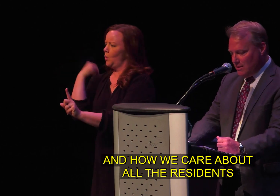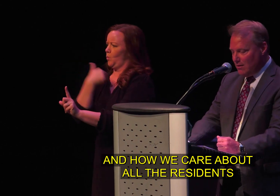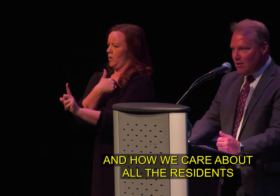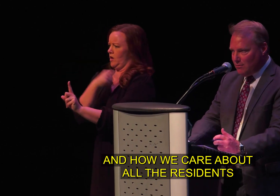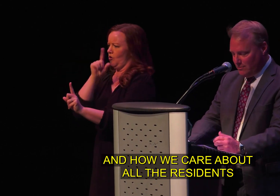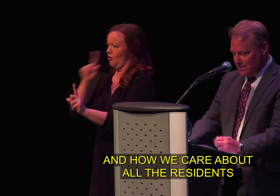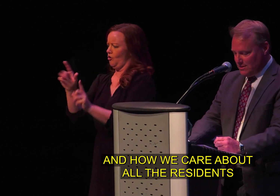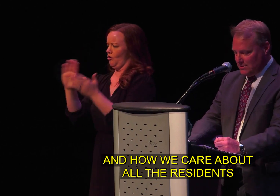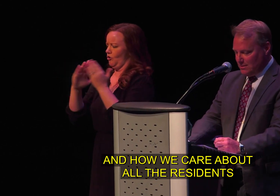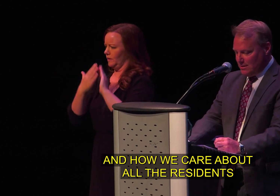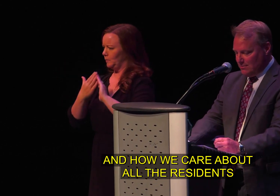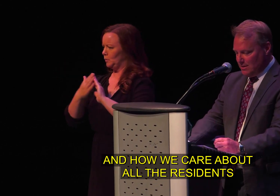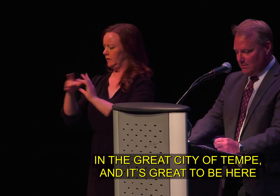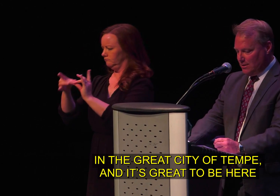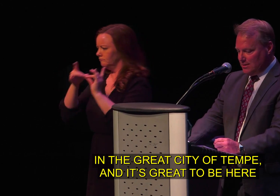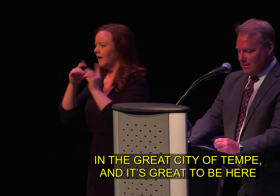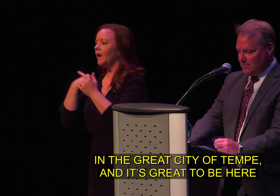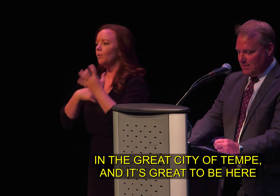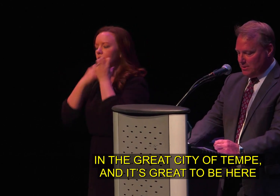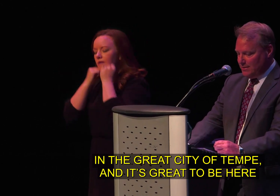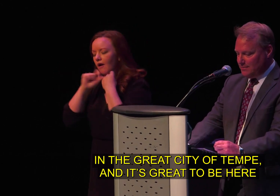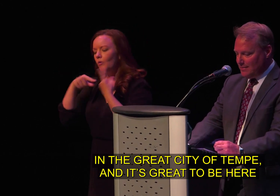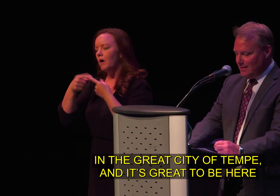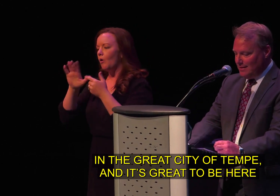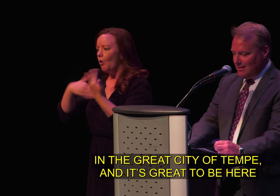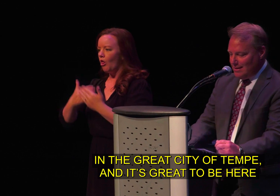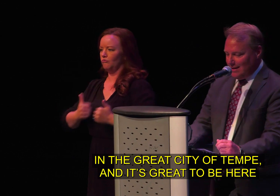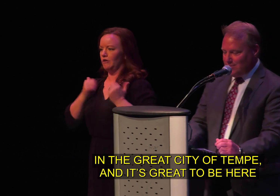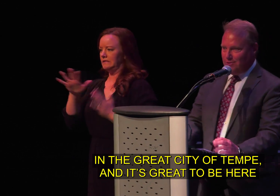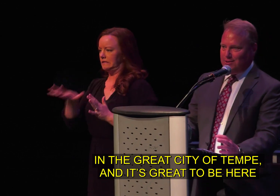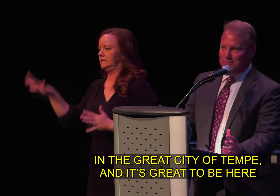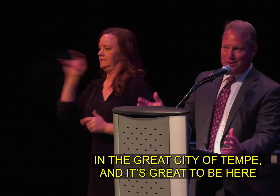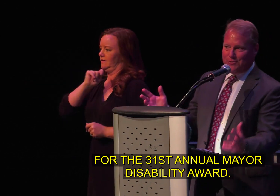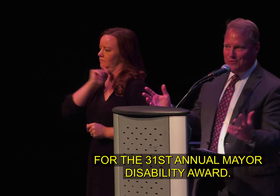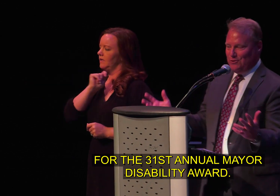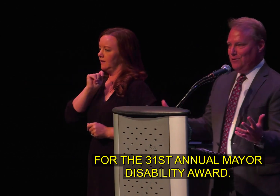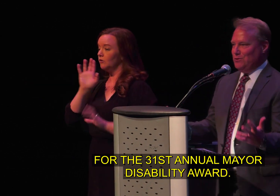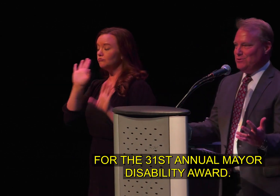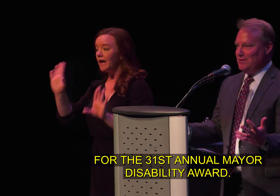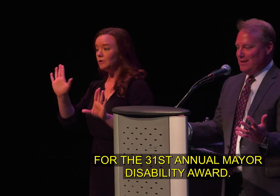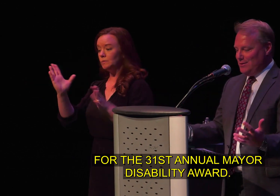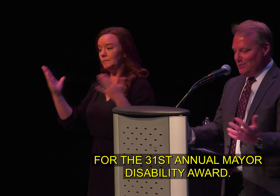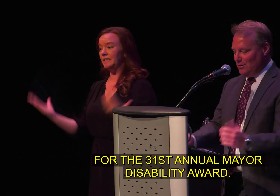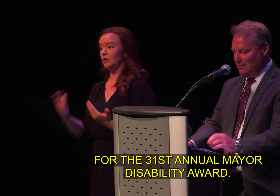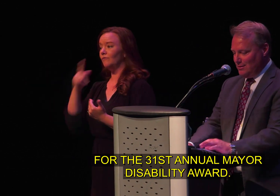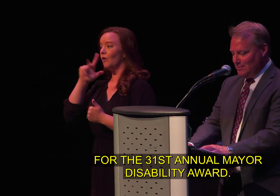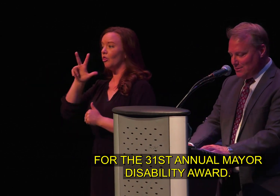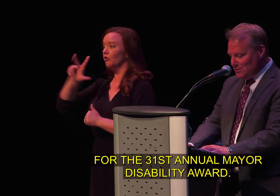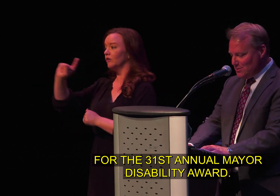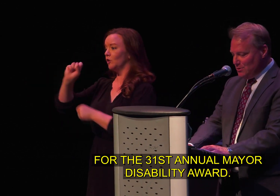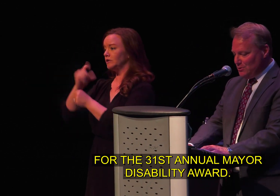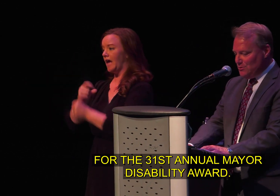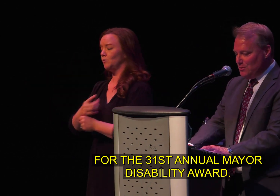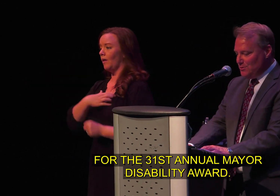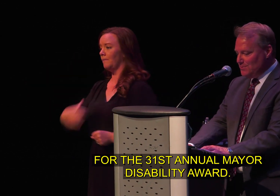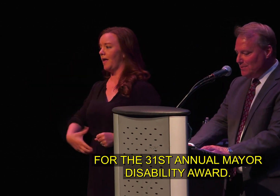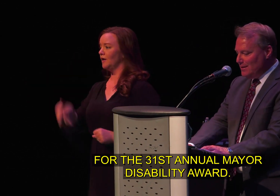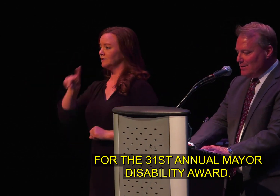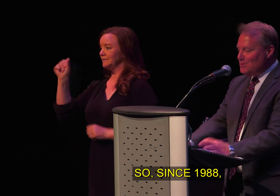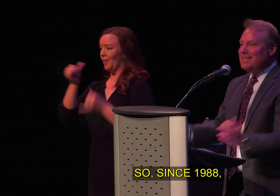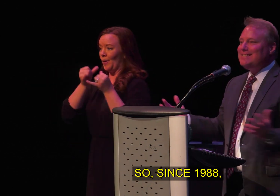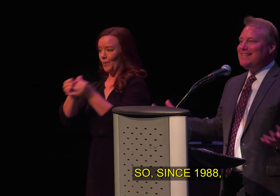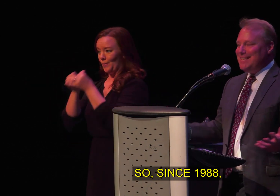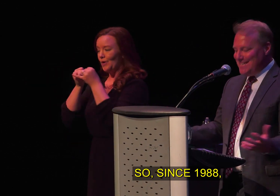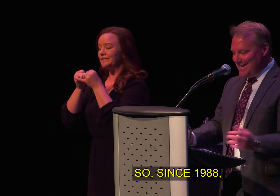about all of our residents in the great city of Tempe. And it's great to be here for the 31st Annual Mayor's Disability Awards.